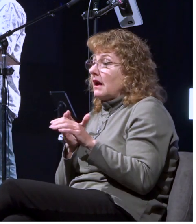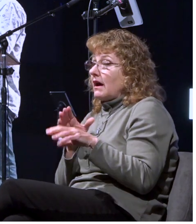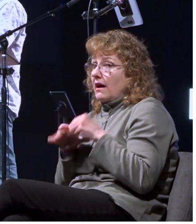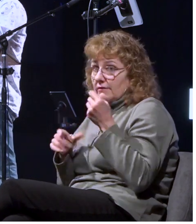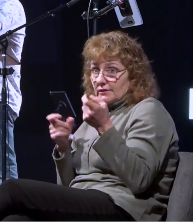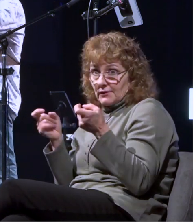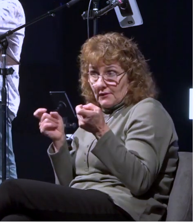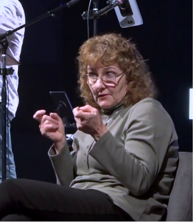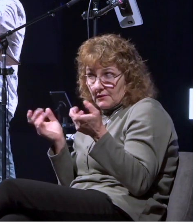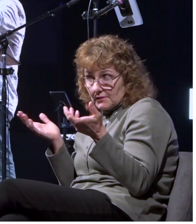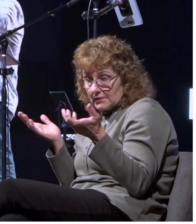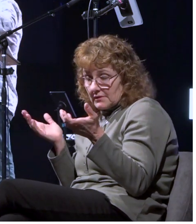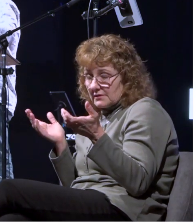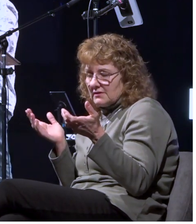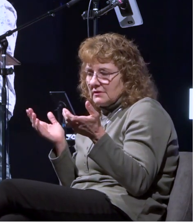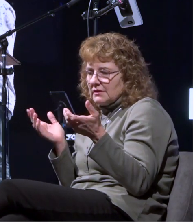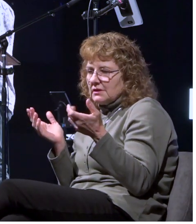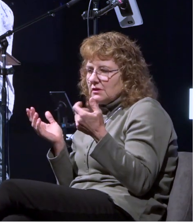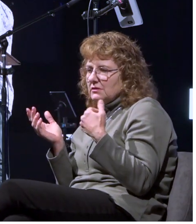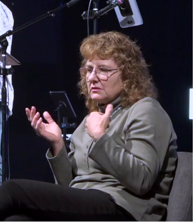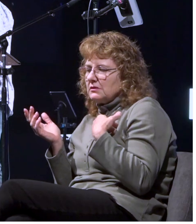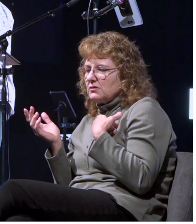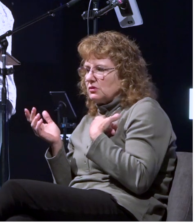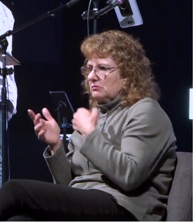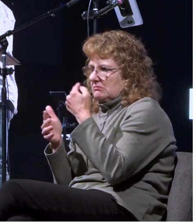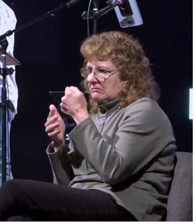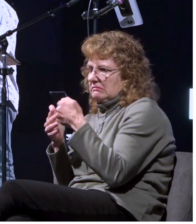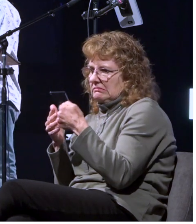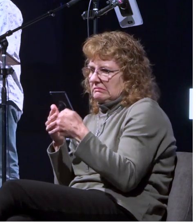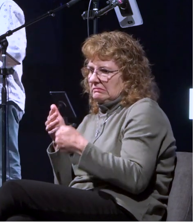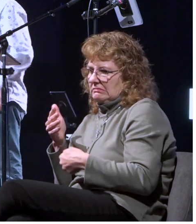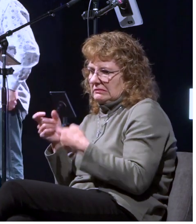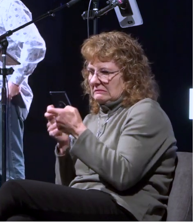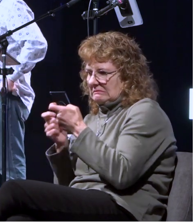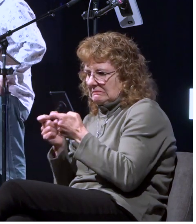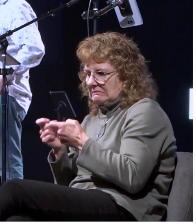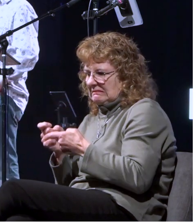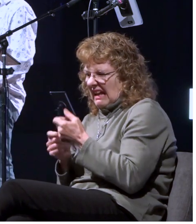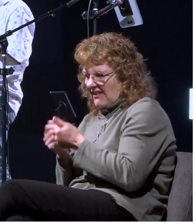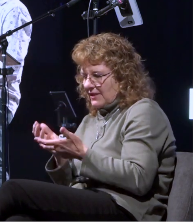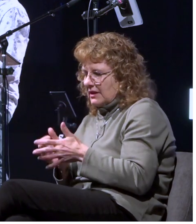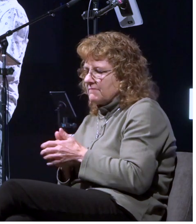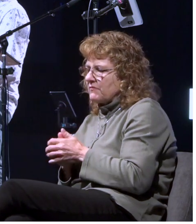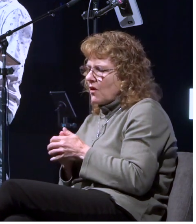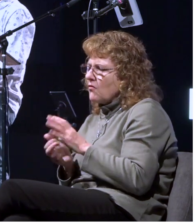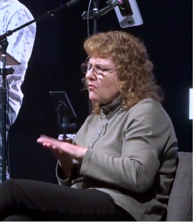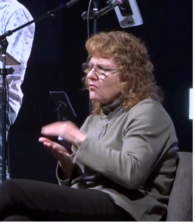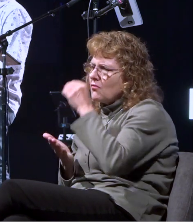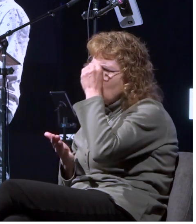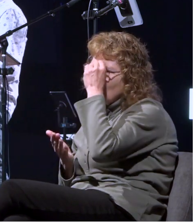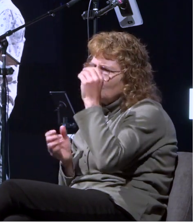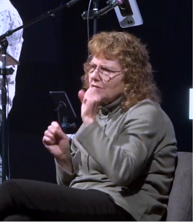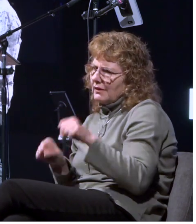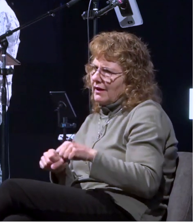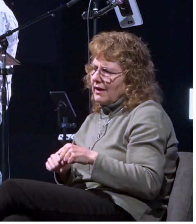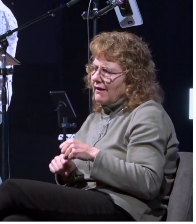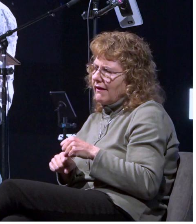of being able to dictate all of these things that i've just mentioned and and so we can learn from this here's point number one if you're taking notes